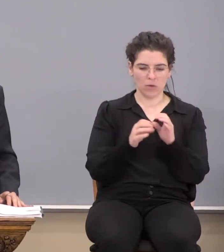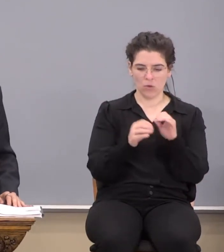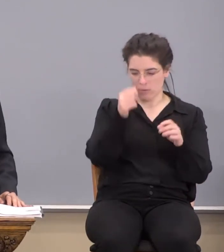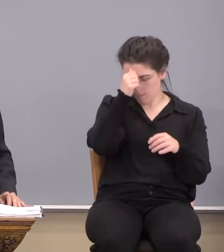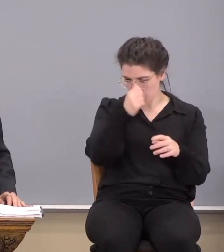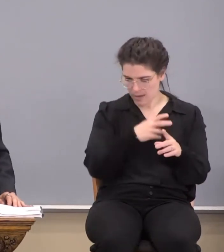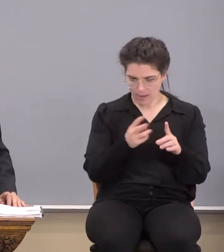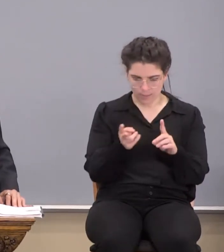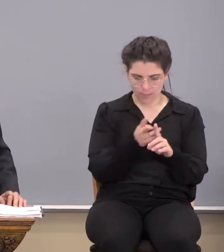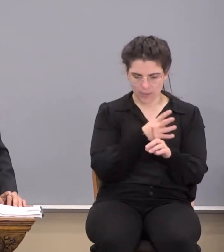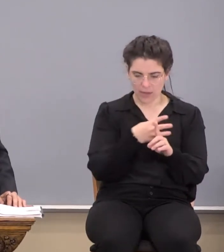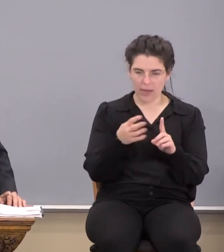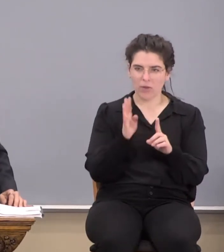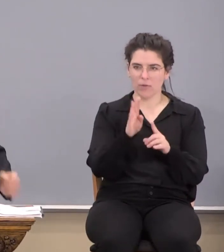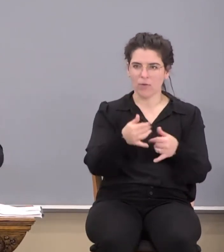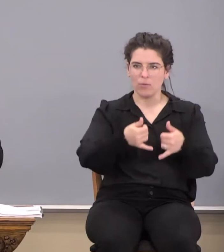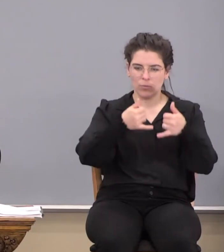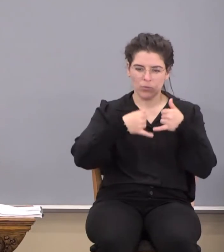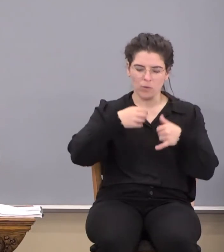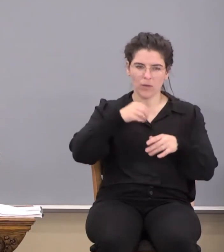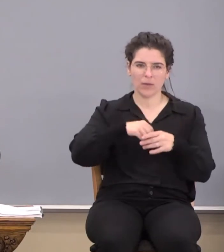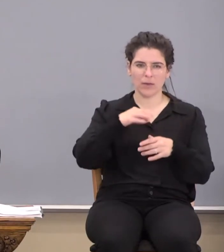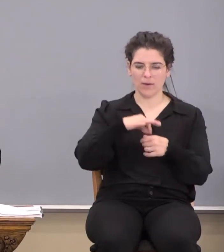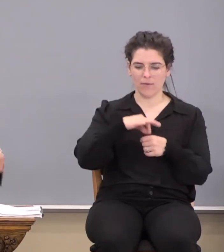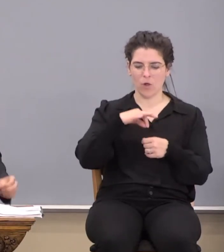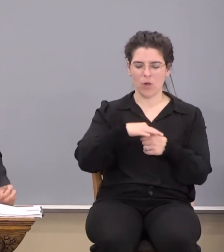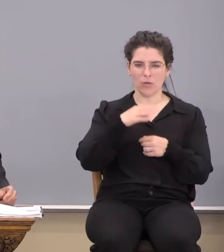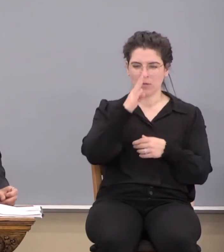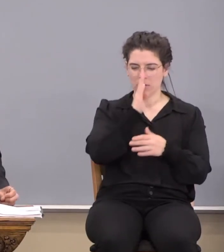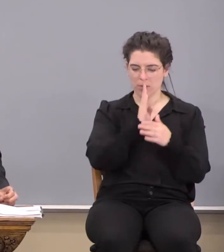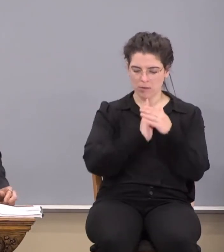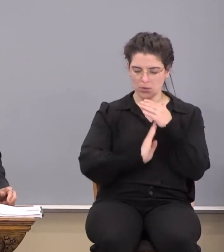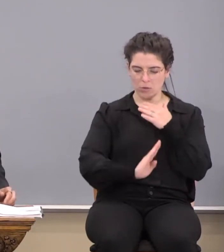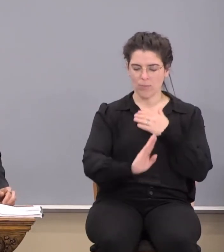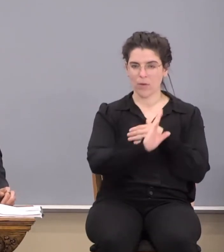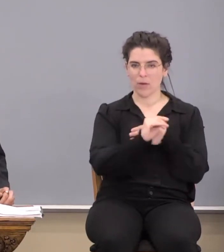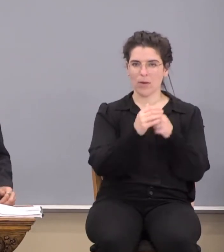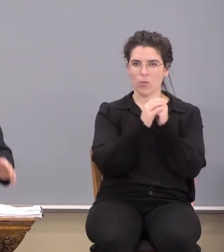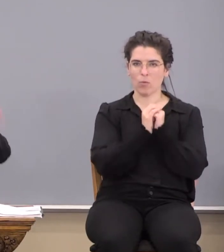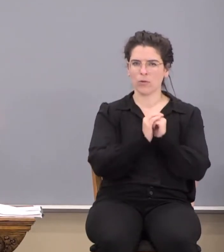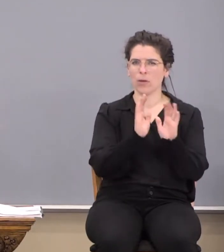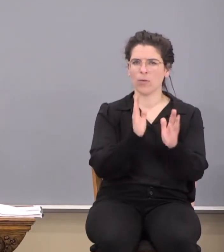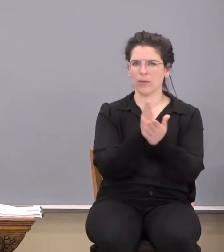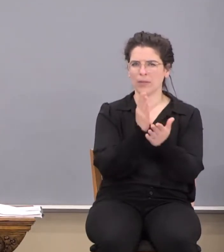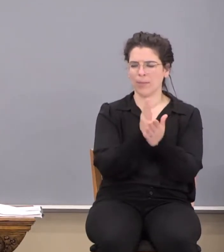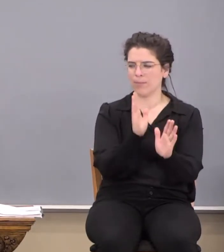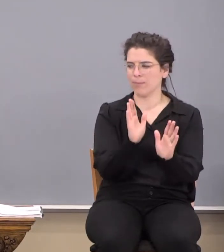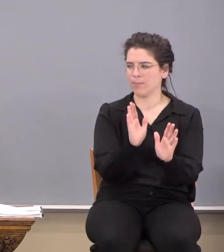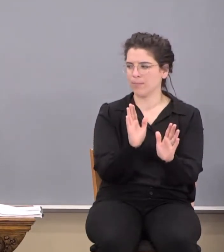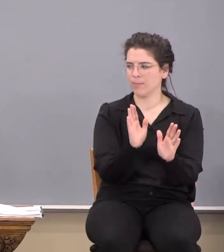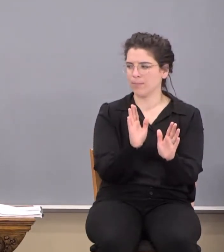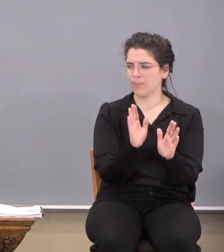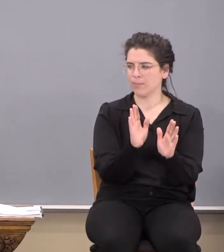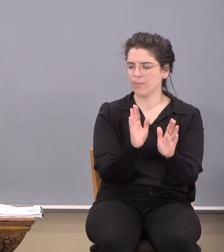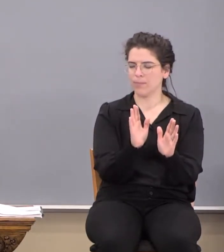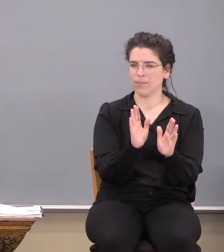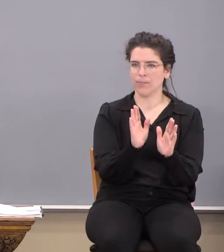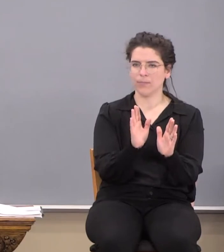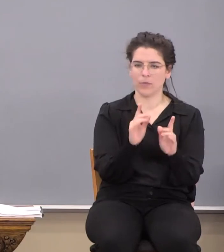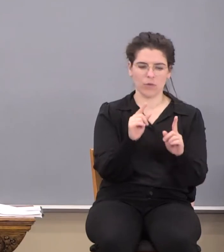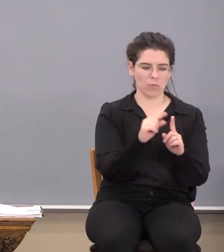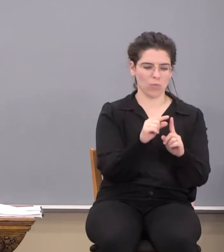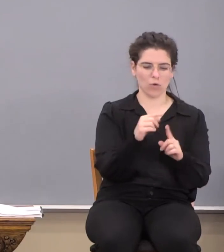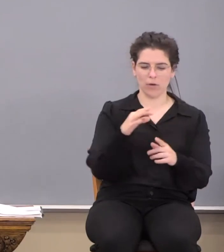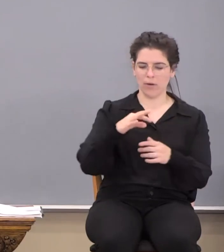beguile you of your reward in a voluntary humility and worshiping. Okay, wait, stop there, stop there. The word